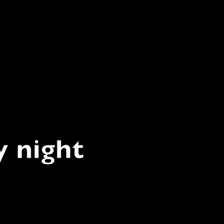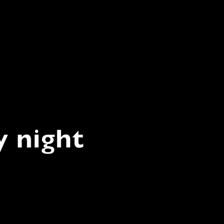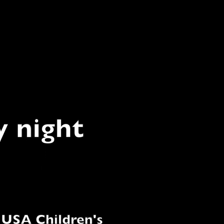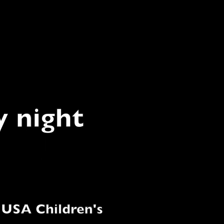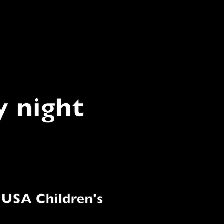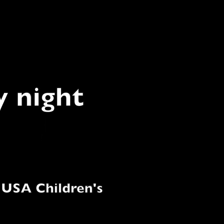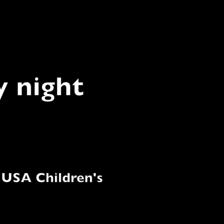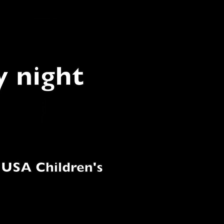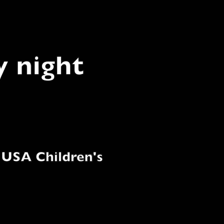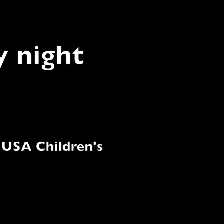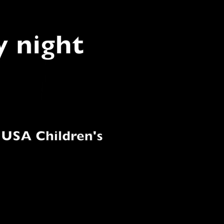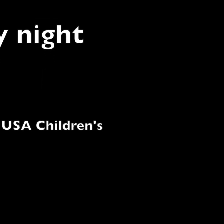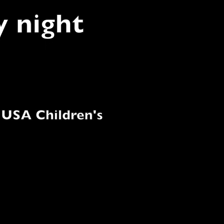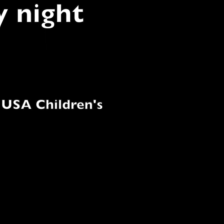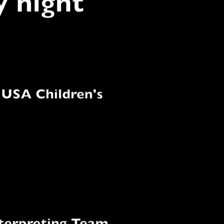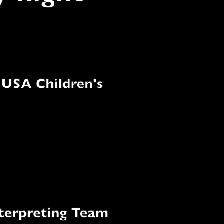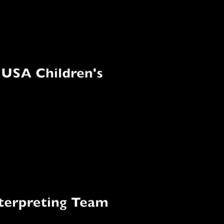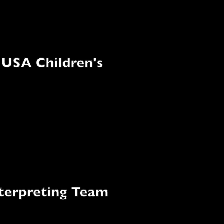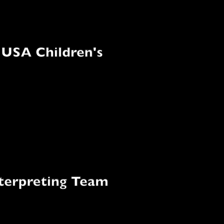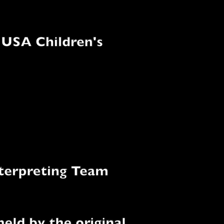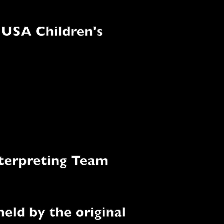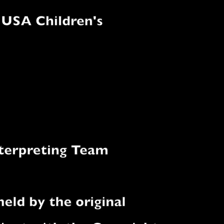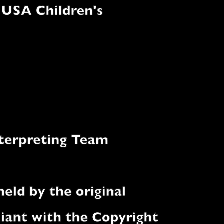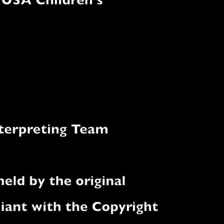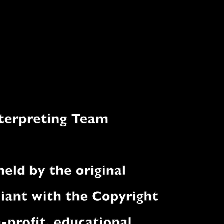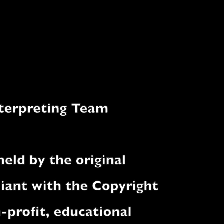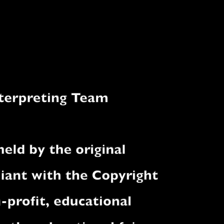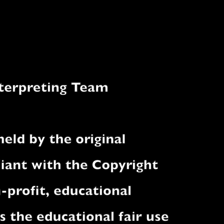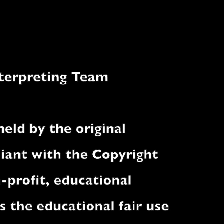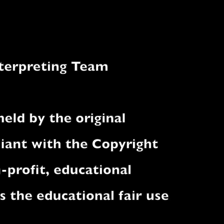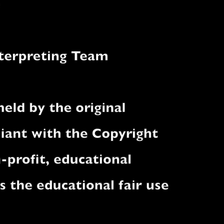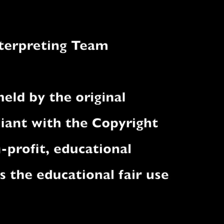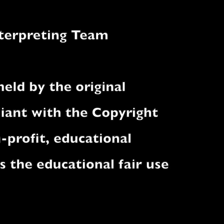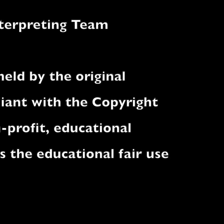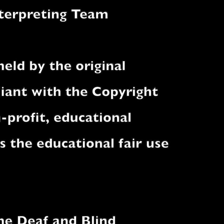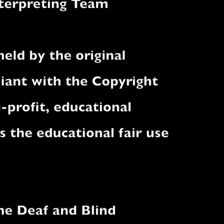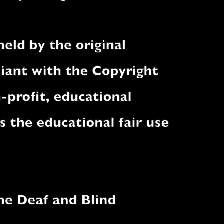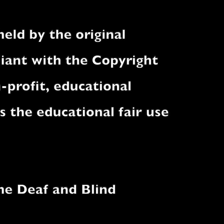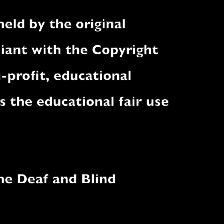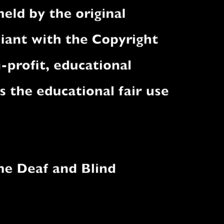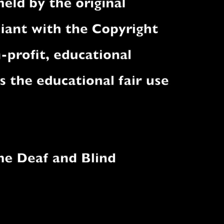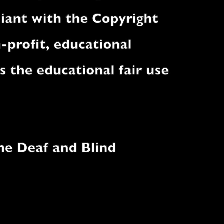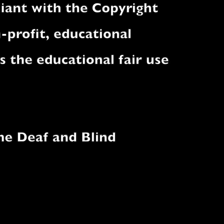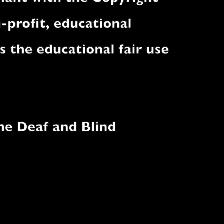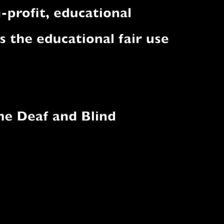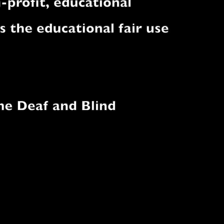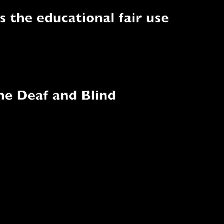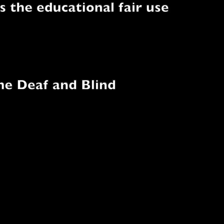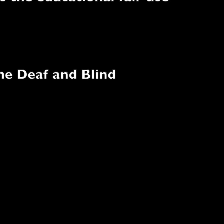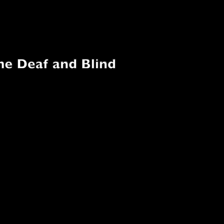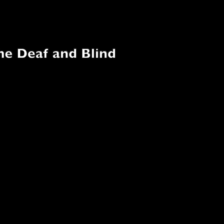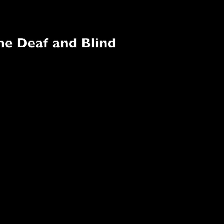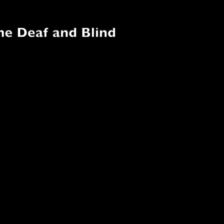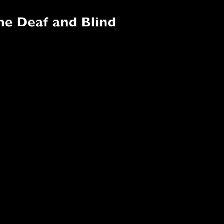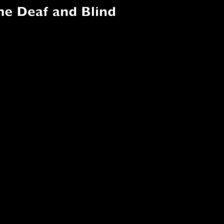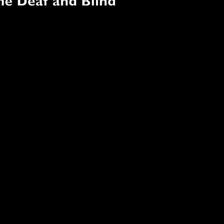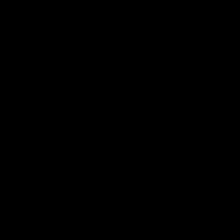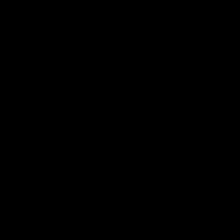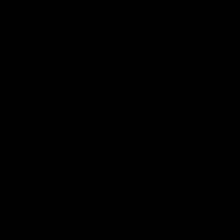I'm really bleving it. I I can't do